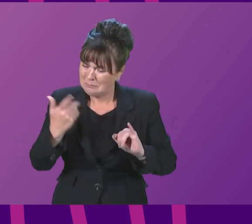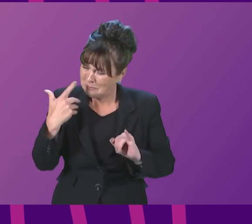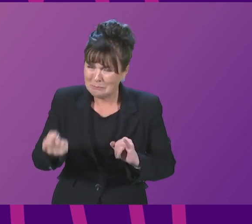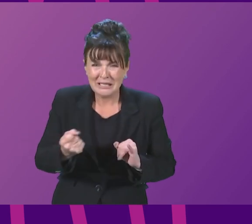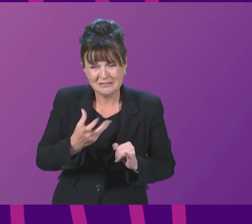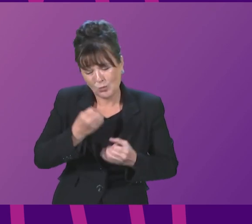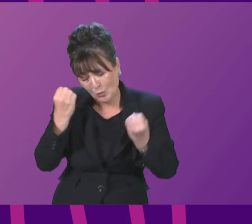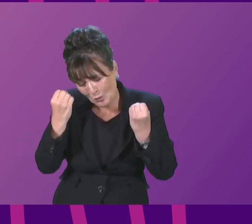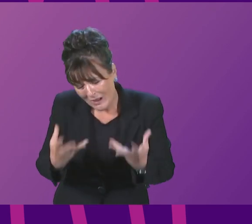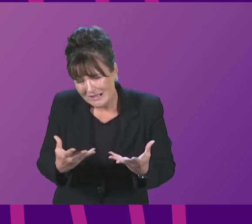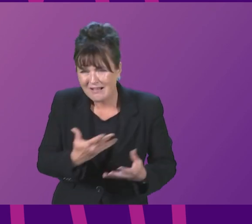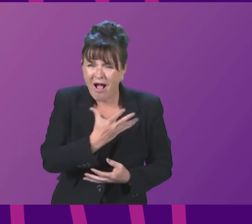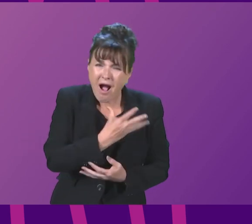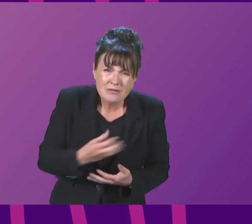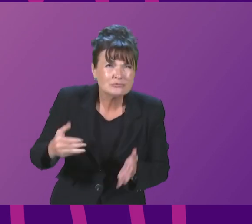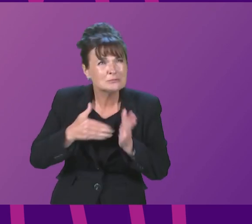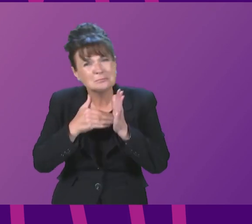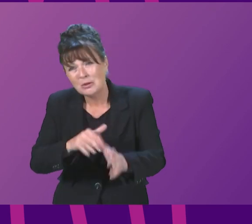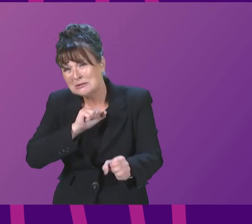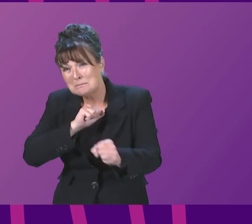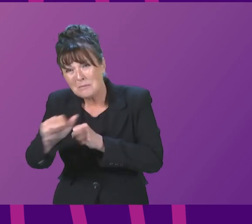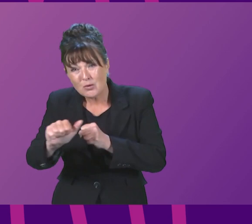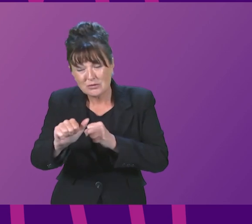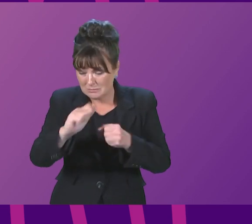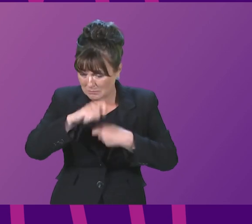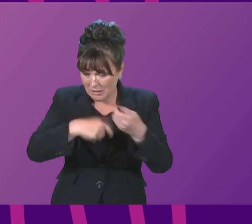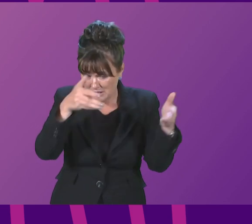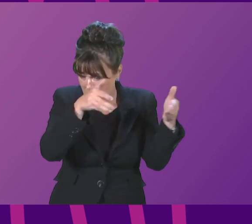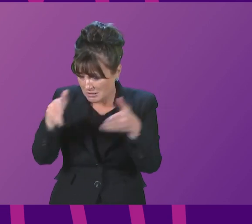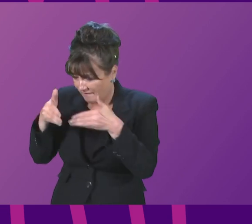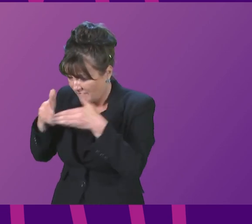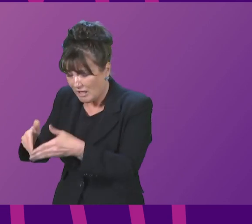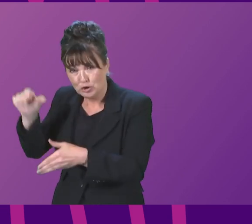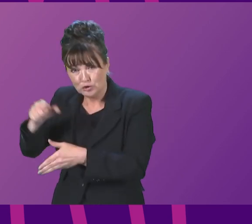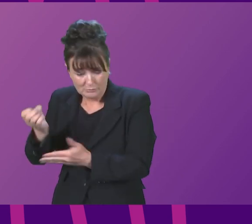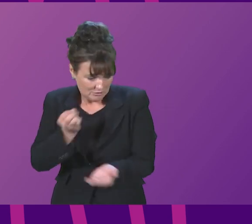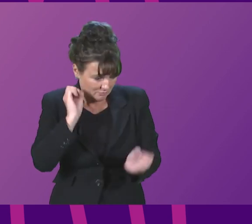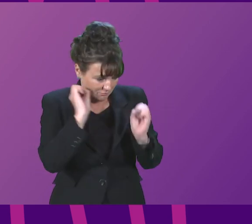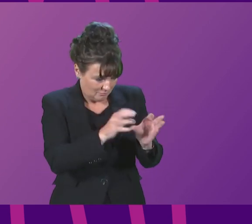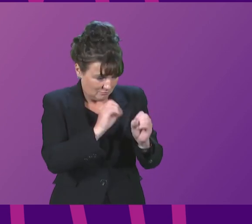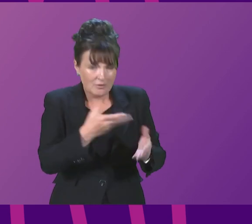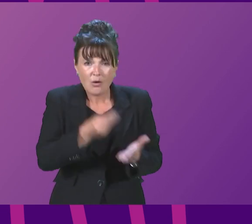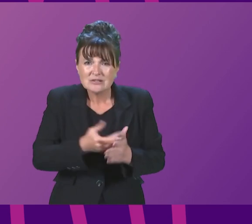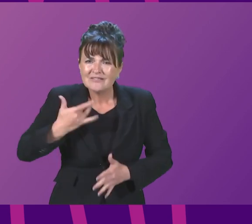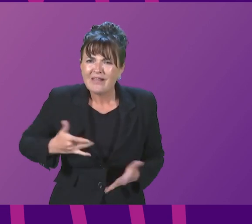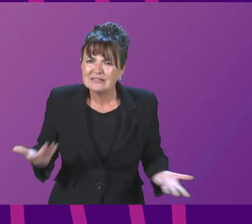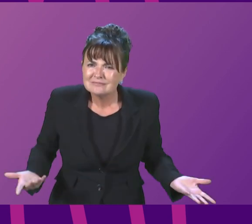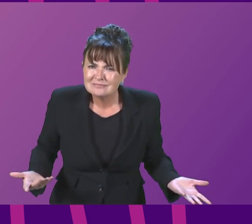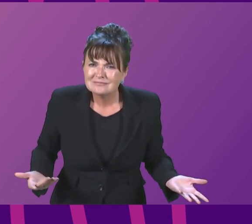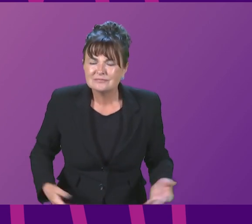of millions of pounds away from tackling the cost of living crisis that we are facing here in Scotland right now? First minister.